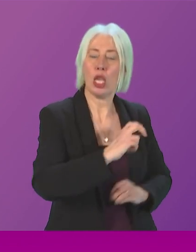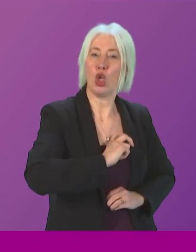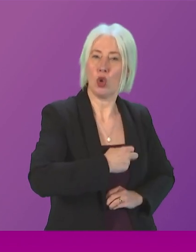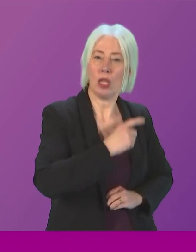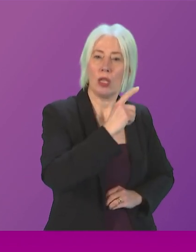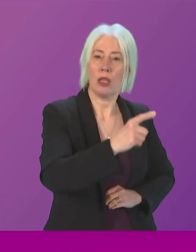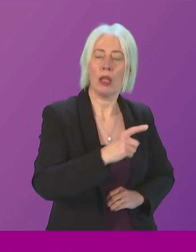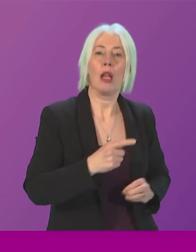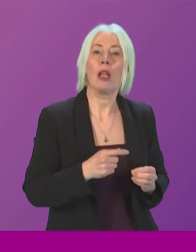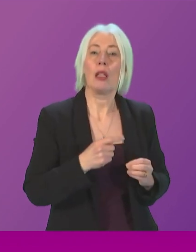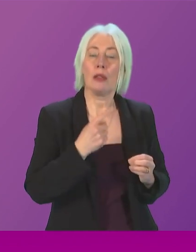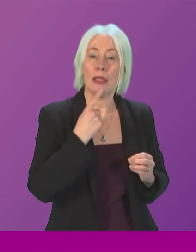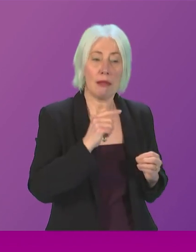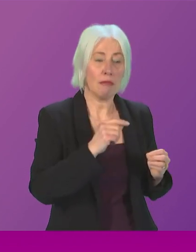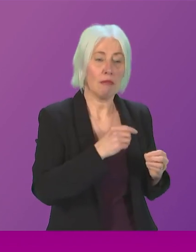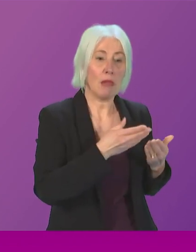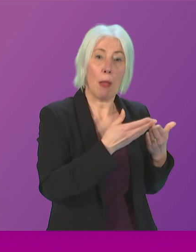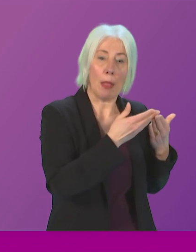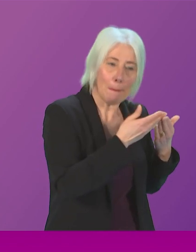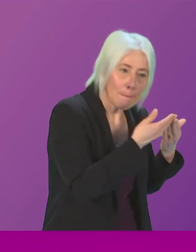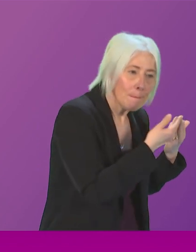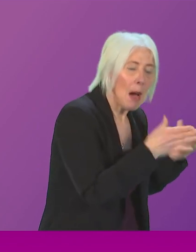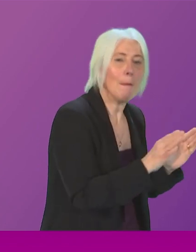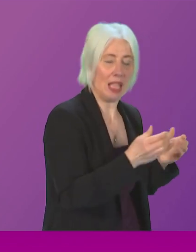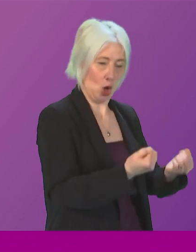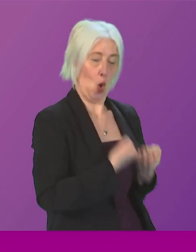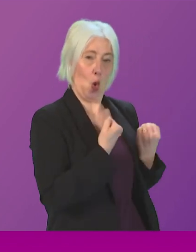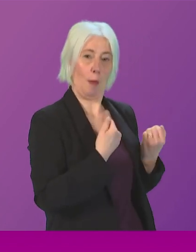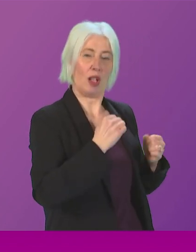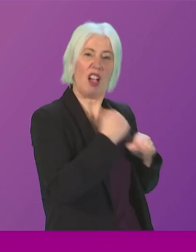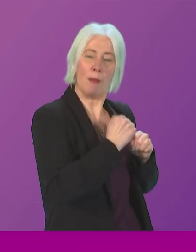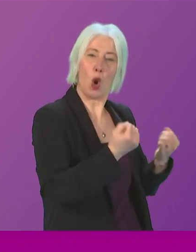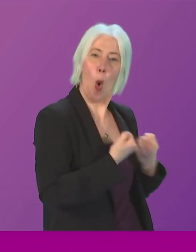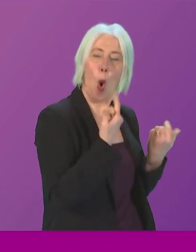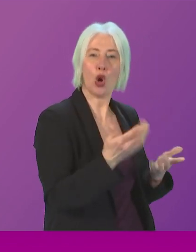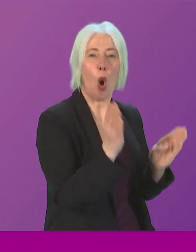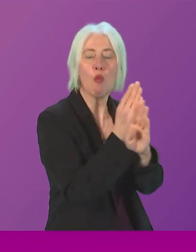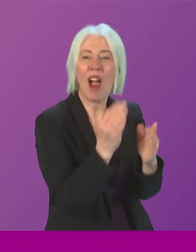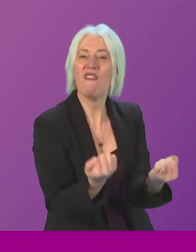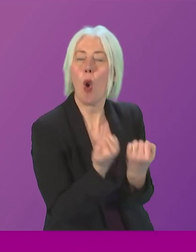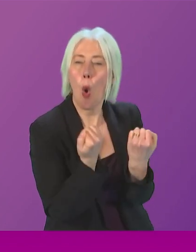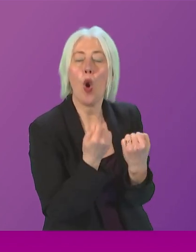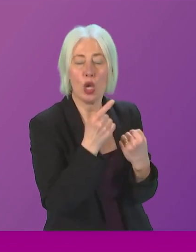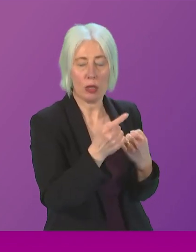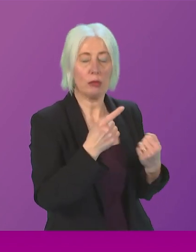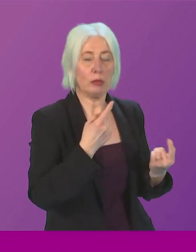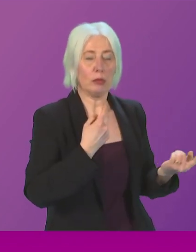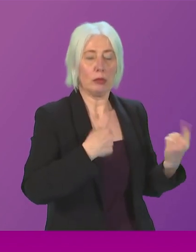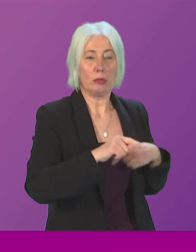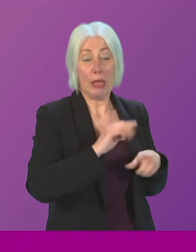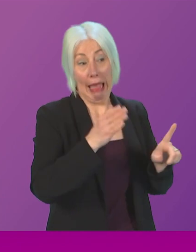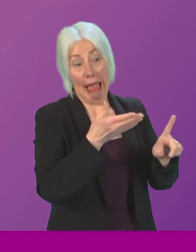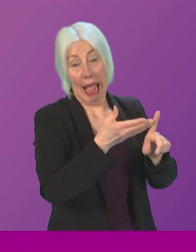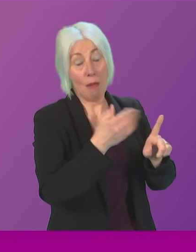on the issue of public versus private ownership what Neil Gray said has been in the Government's position for a long time it's always been the